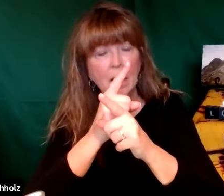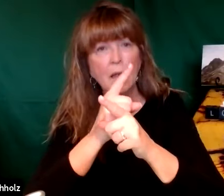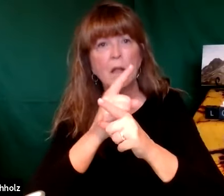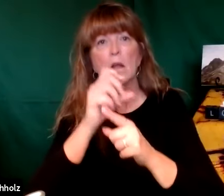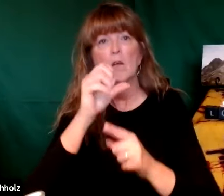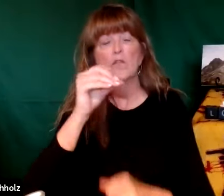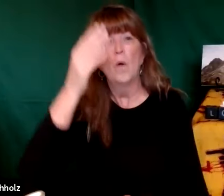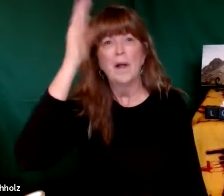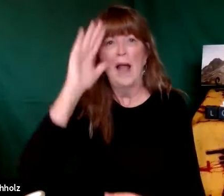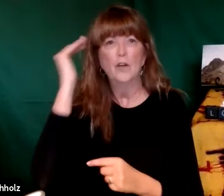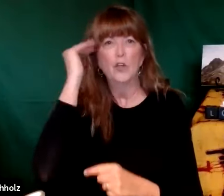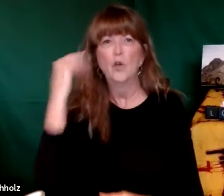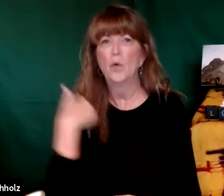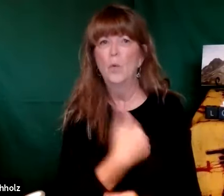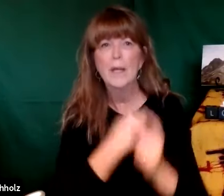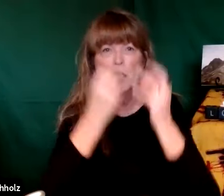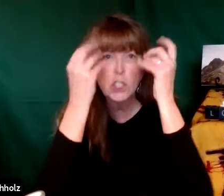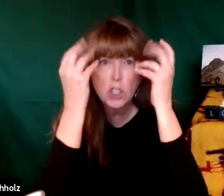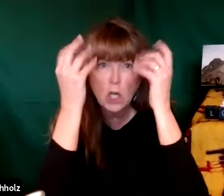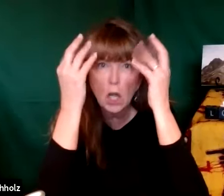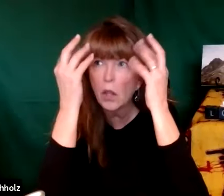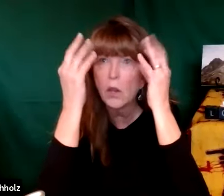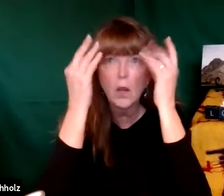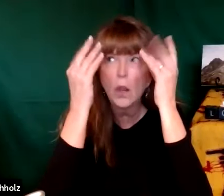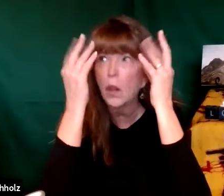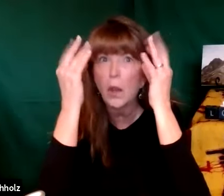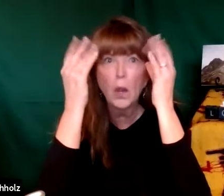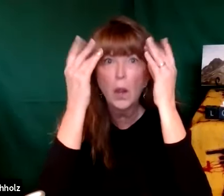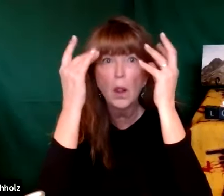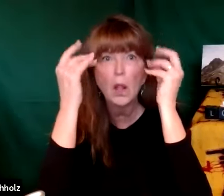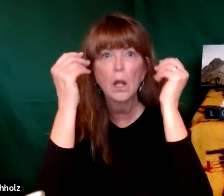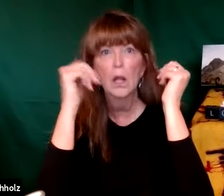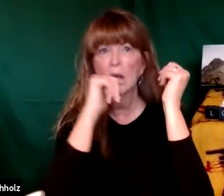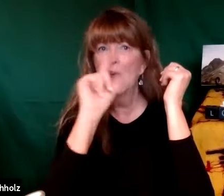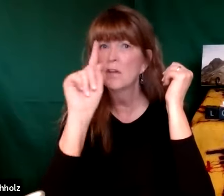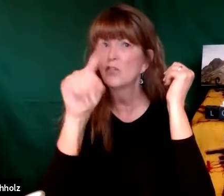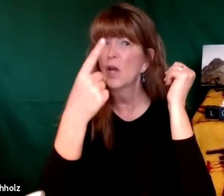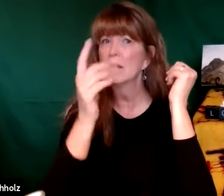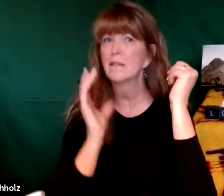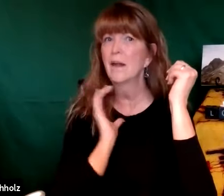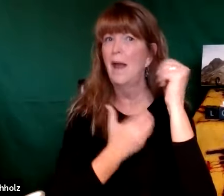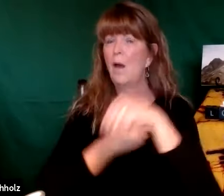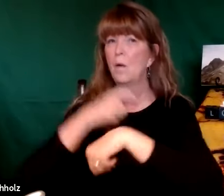it's found throughout the Bible and we know that the Bible is God's word but God also knows that we are going to have all this internal chatter